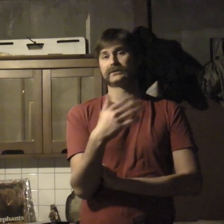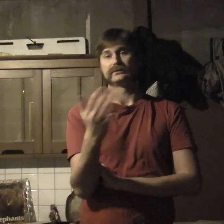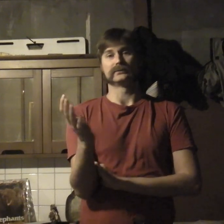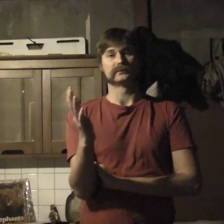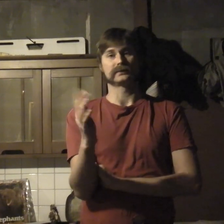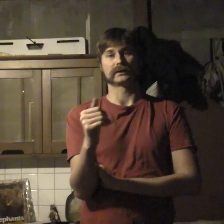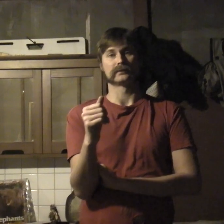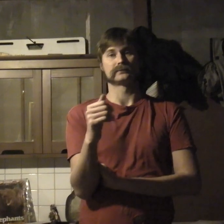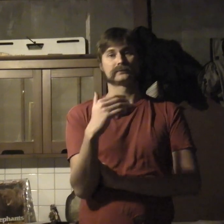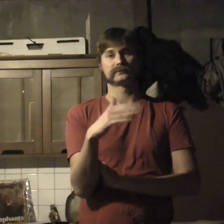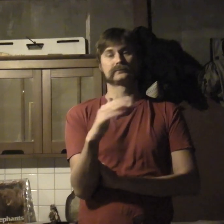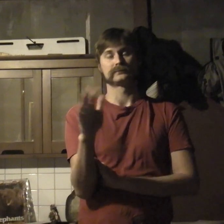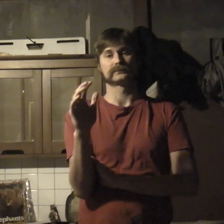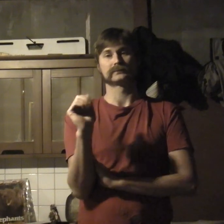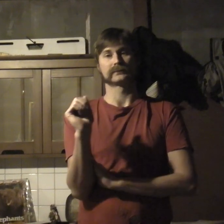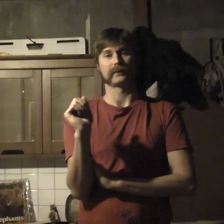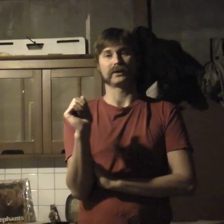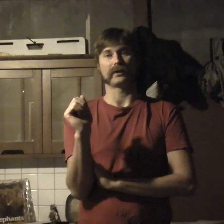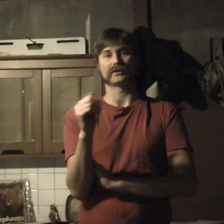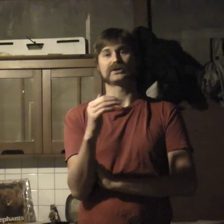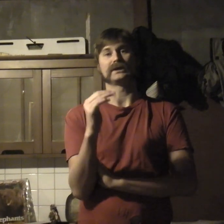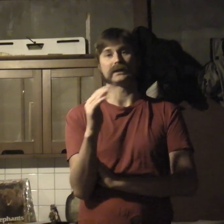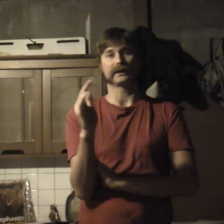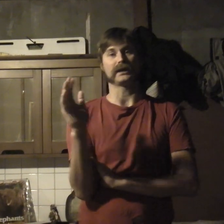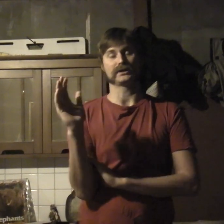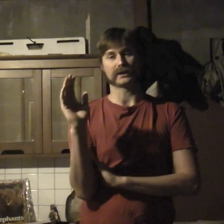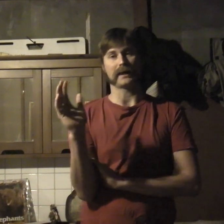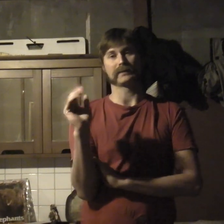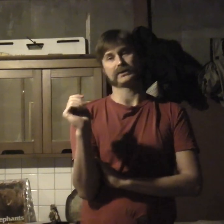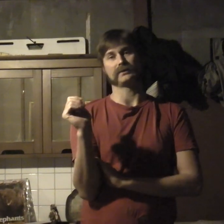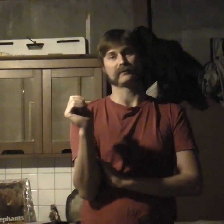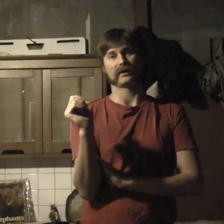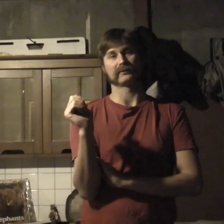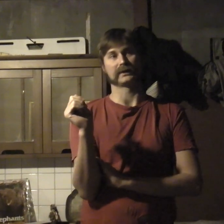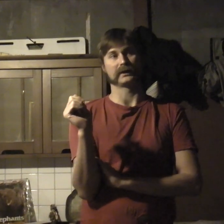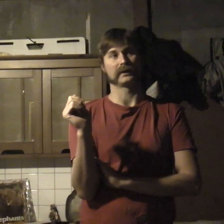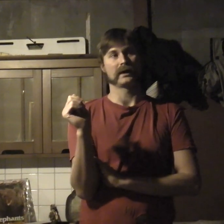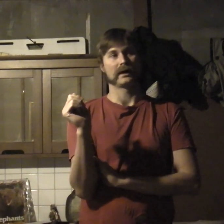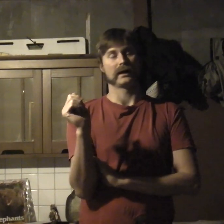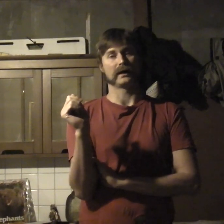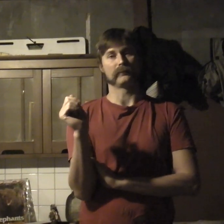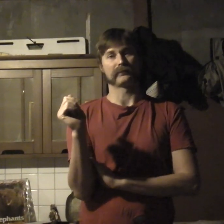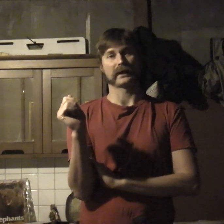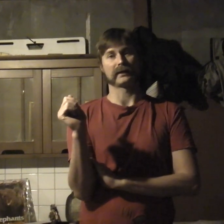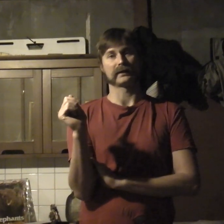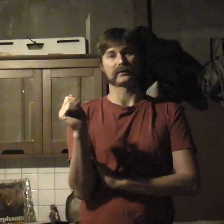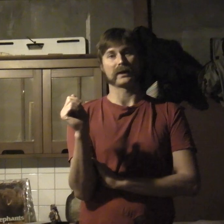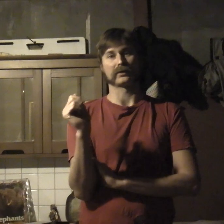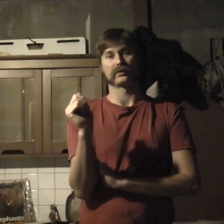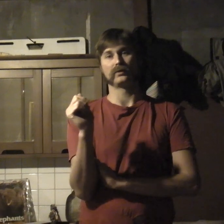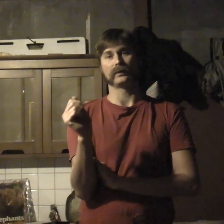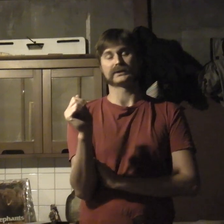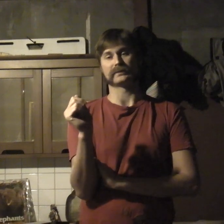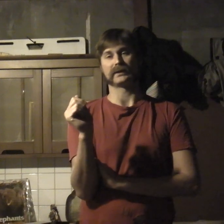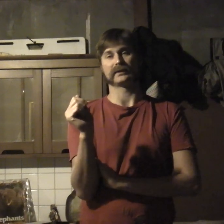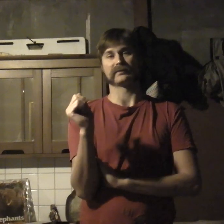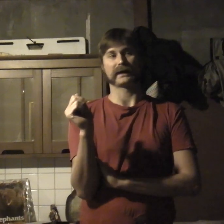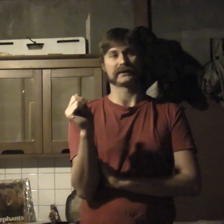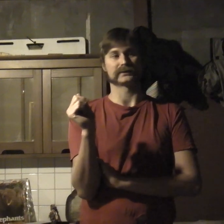to, you know, let me know how she did in each game that she was involved in. I think no matter who ends up being in the finals,